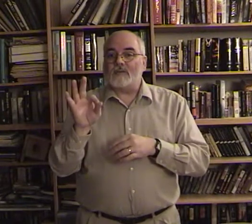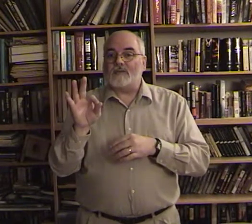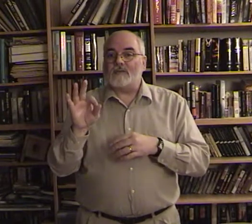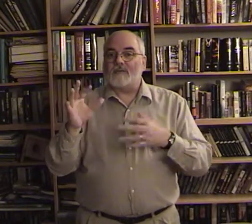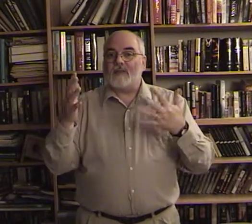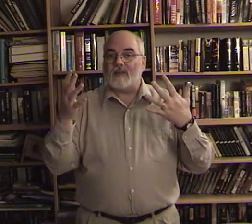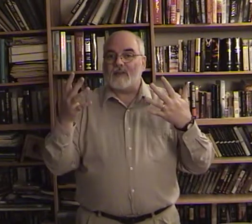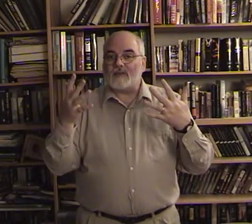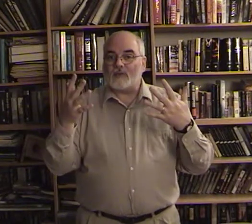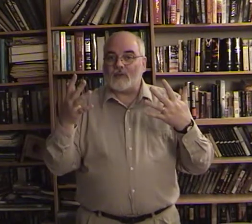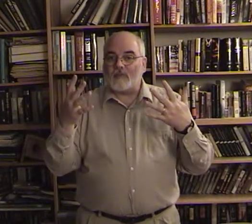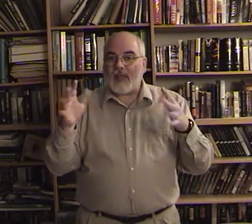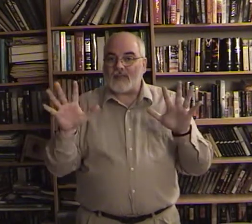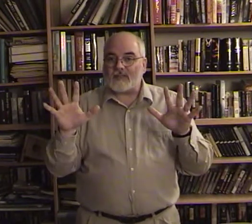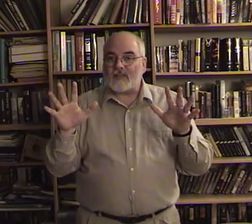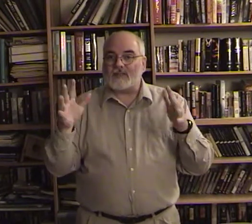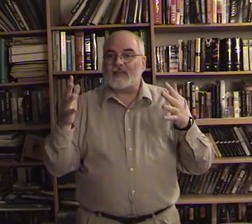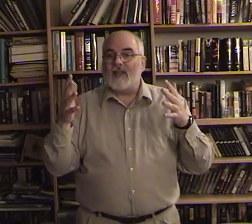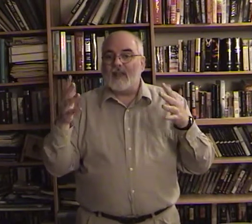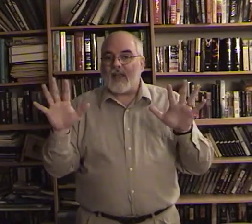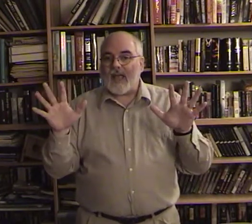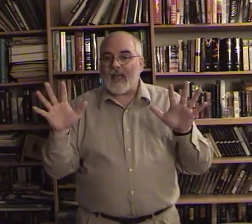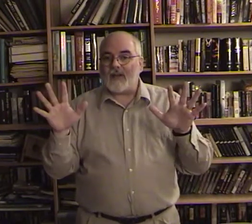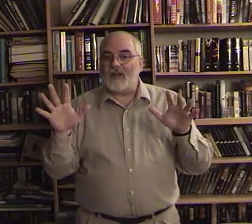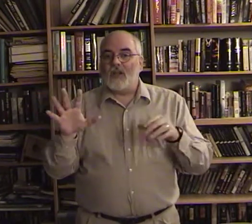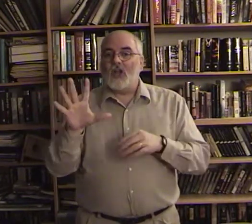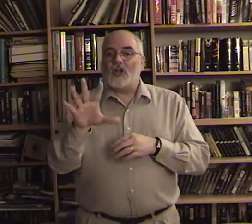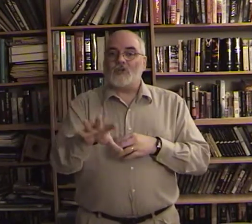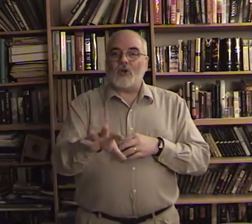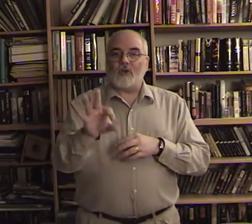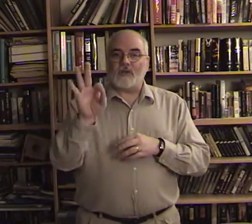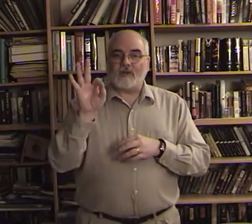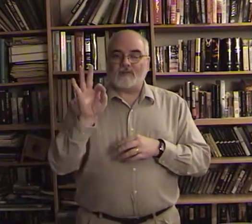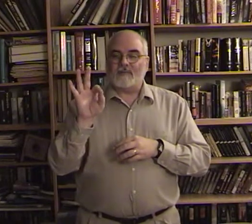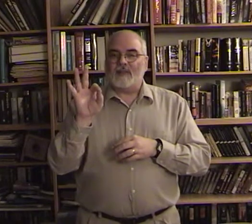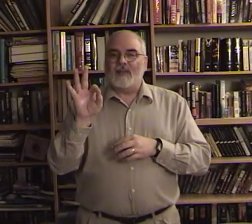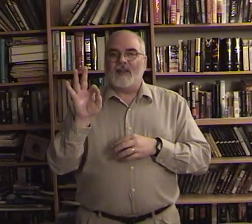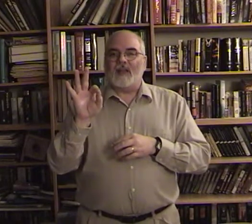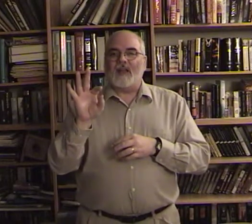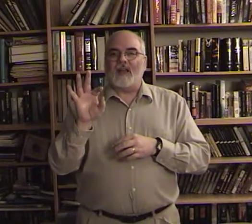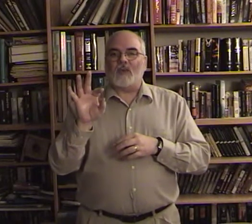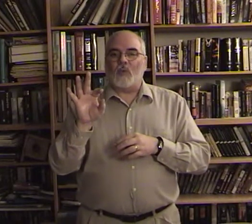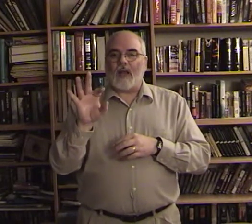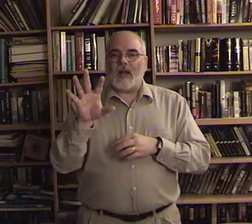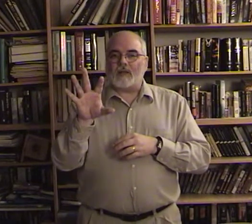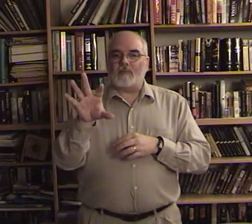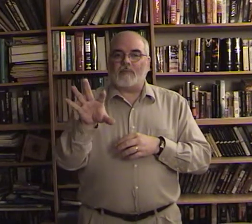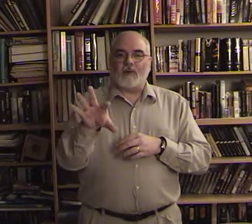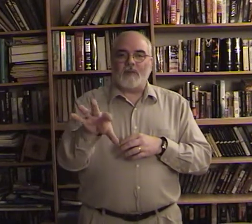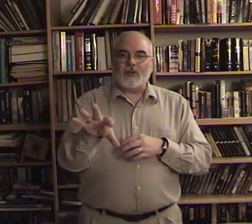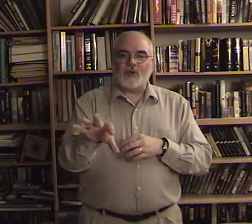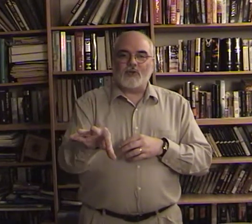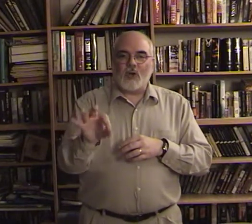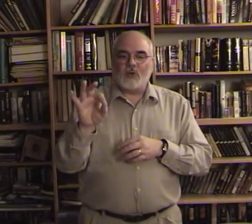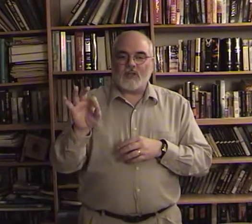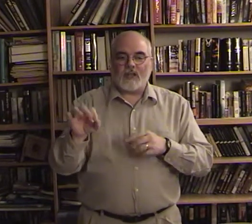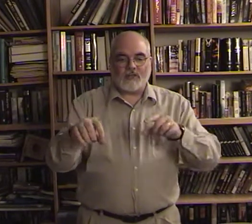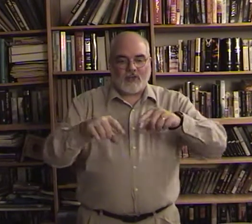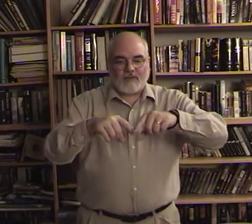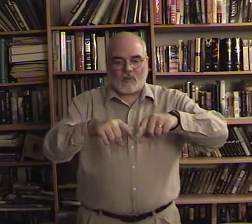this is sort of past tense had chosen and the way i like to picture chosen is you have a